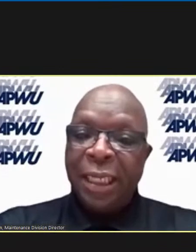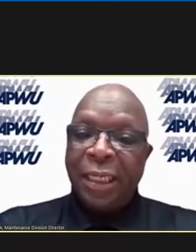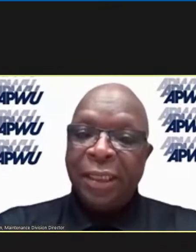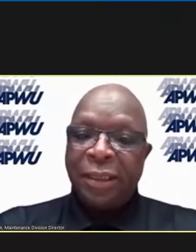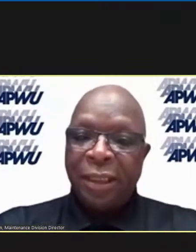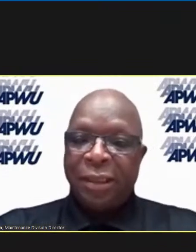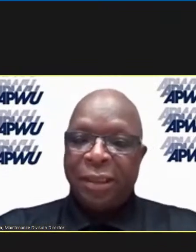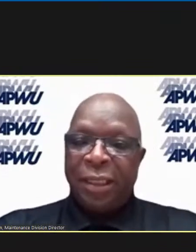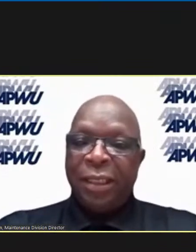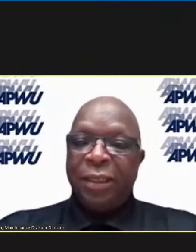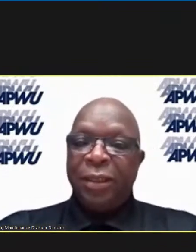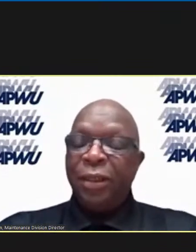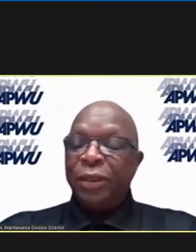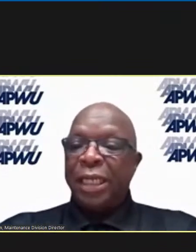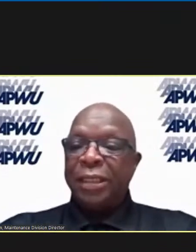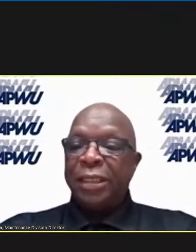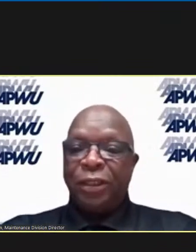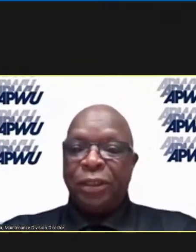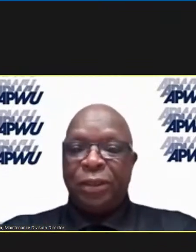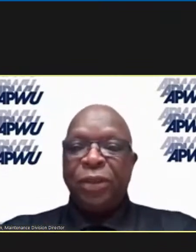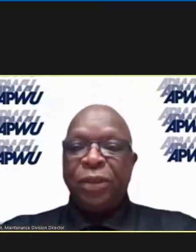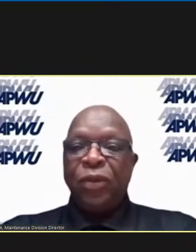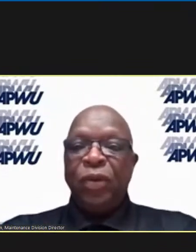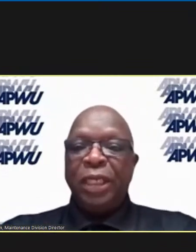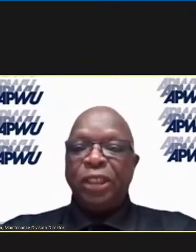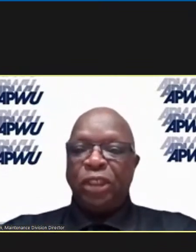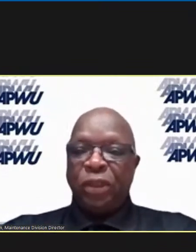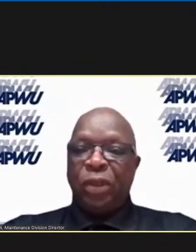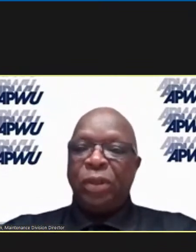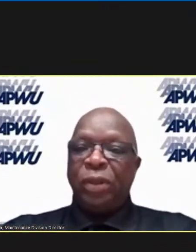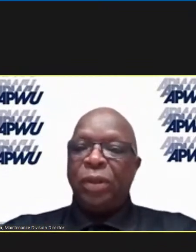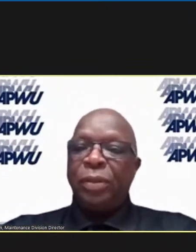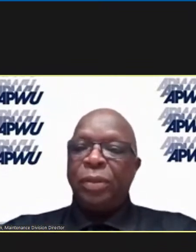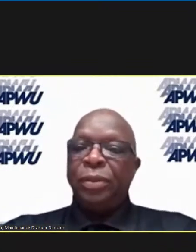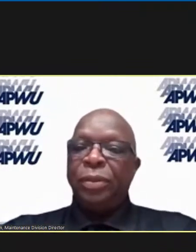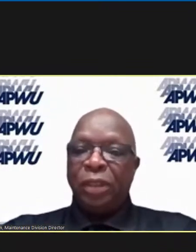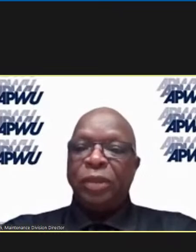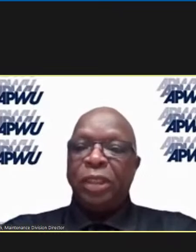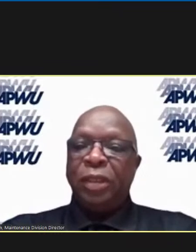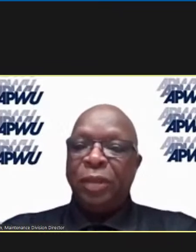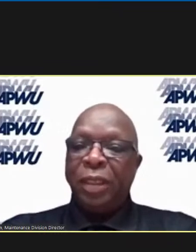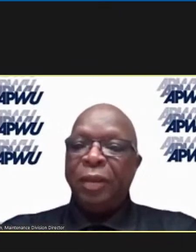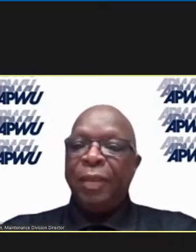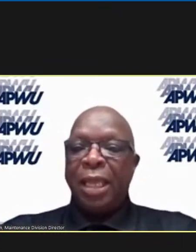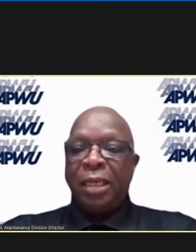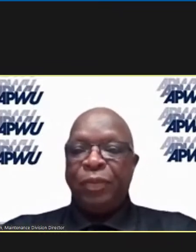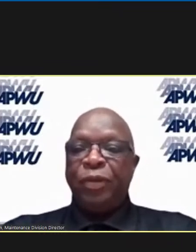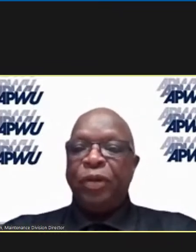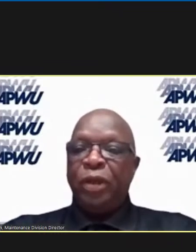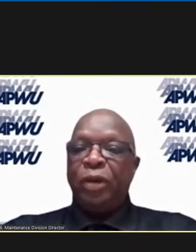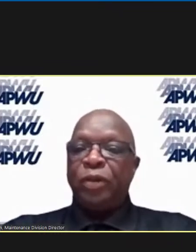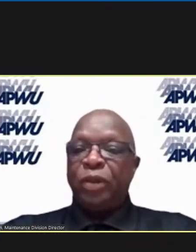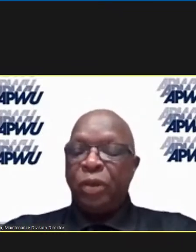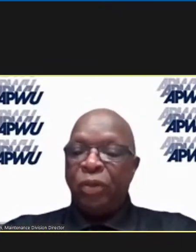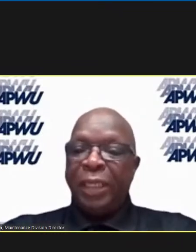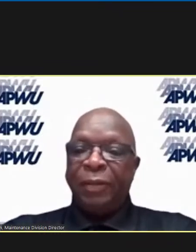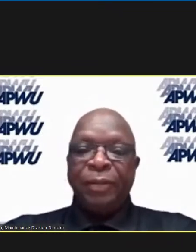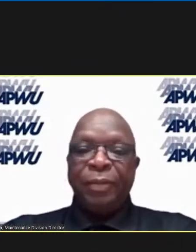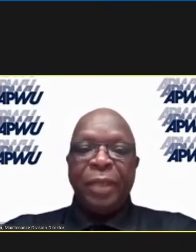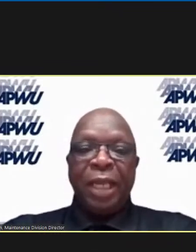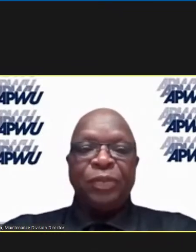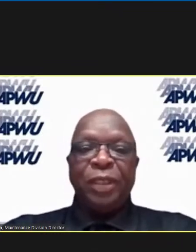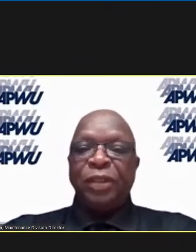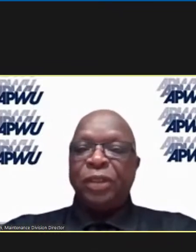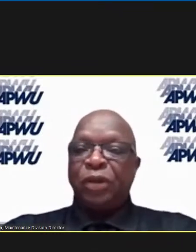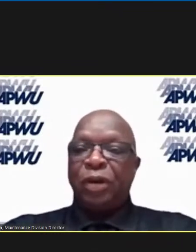1986 in Los Angeles, when he saw something in me and it pulled me up to run with